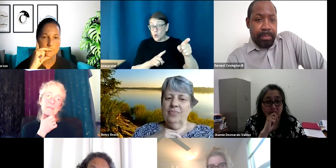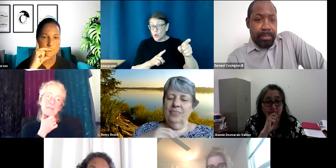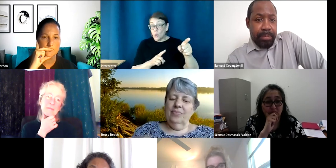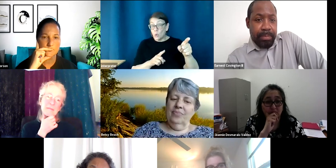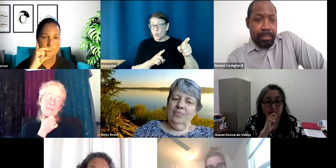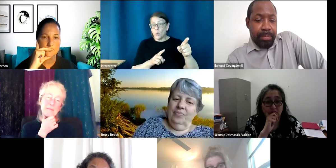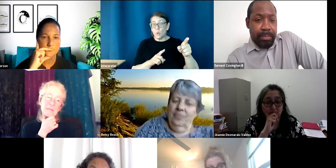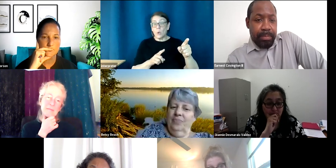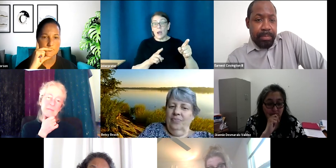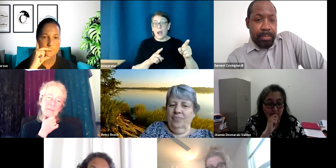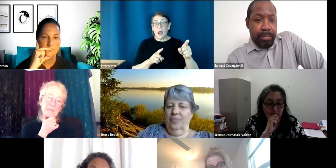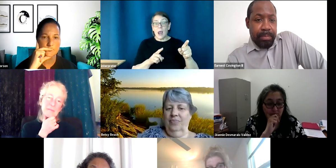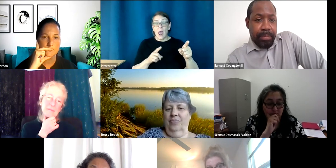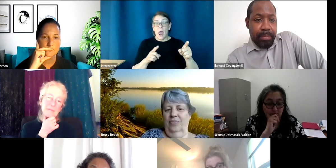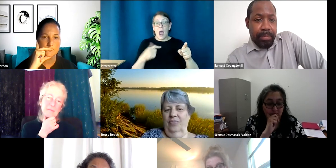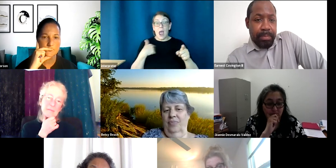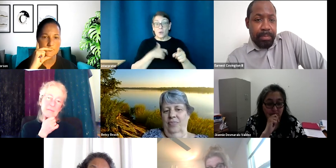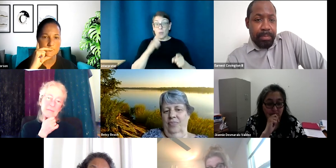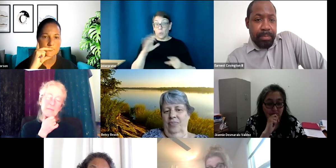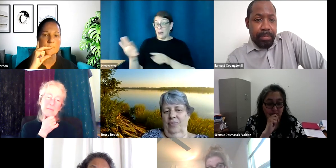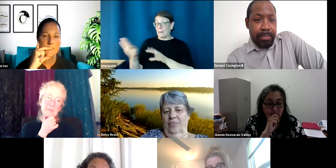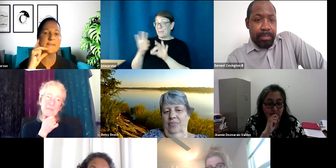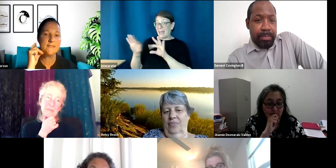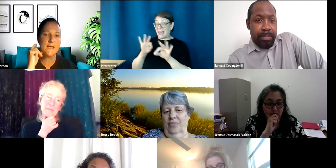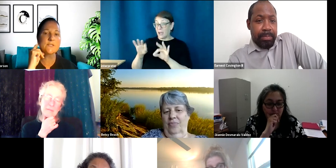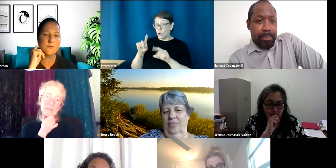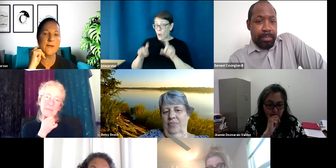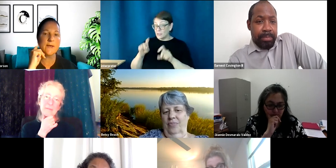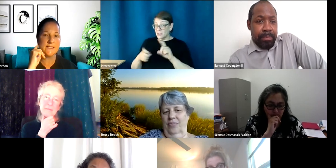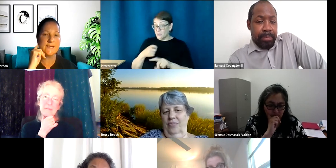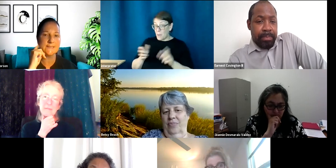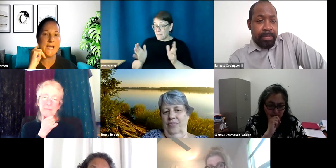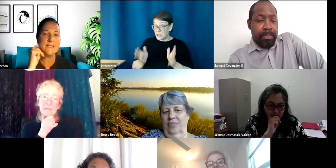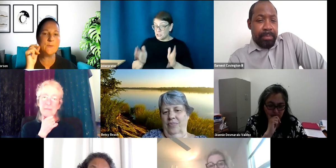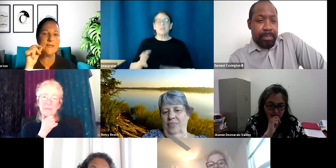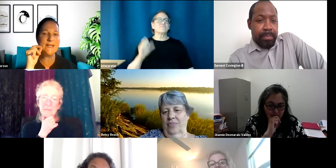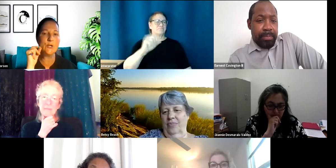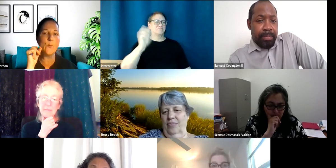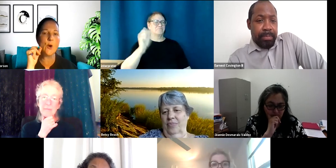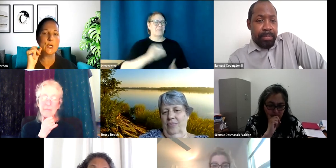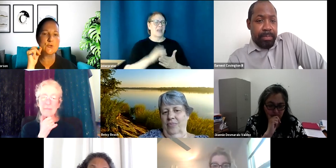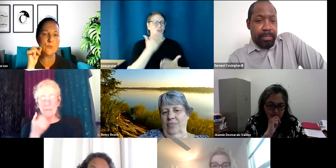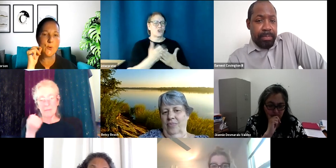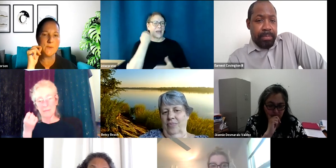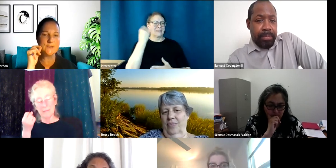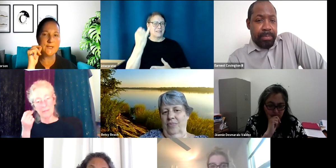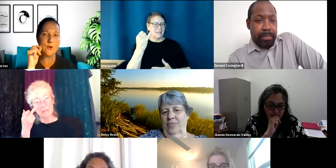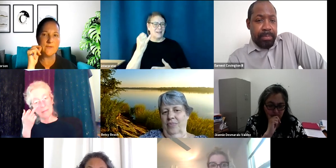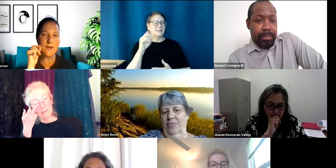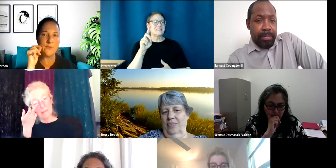for us to be selecting questions, um, to present. Great idea. I think we need more control because I know we've